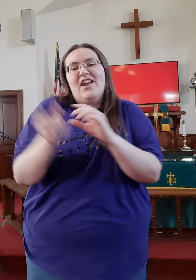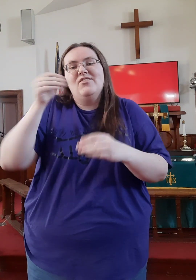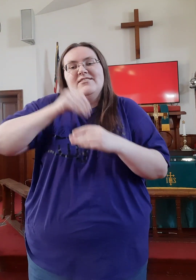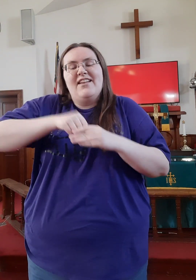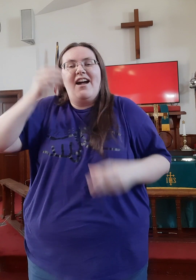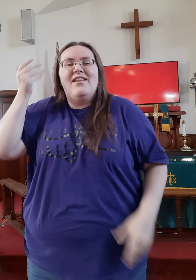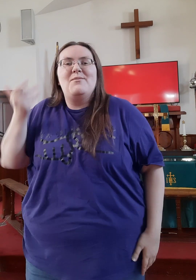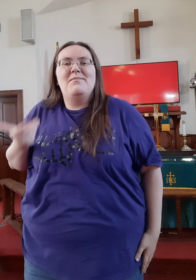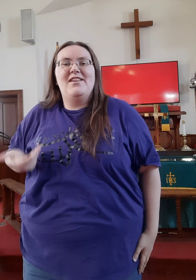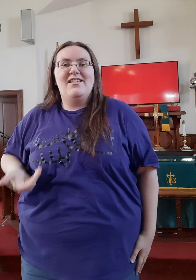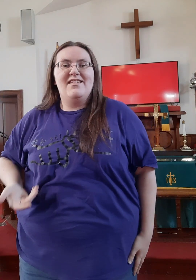inside of me